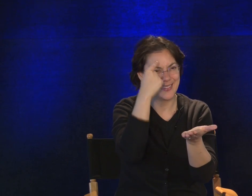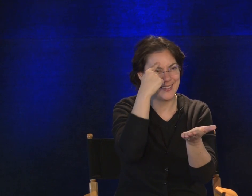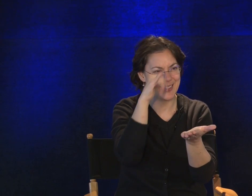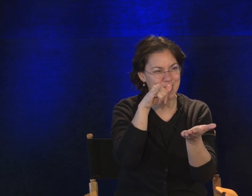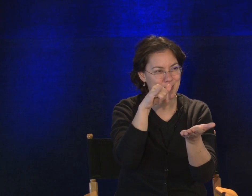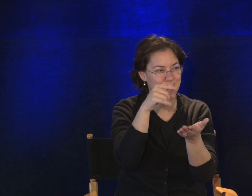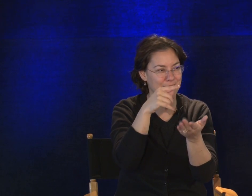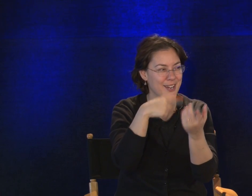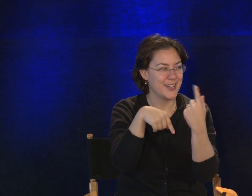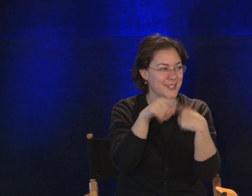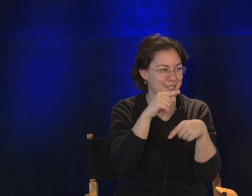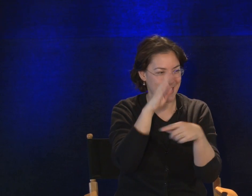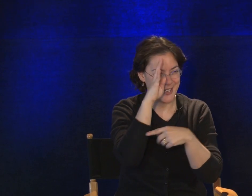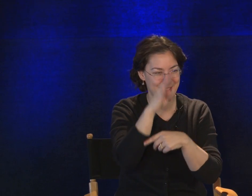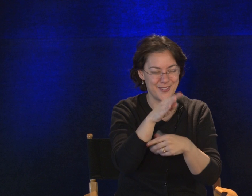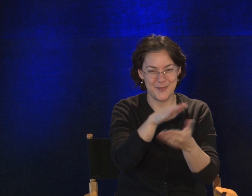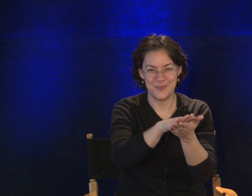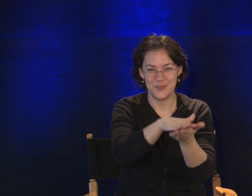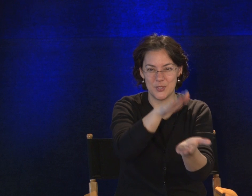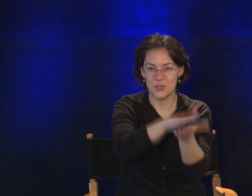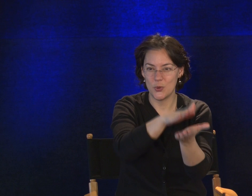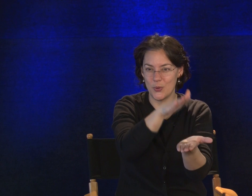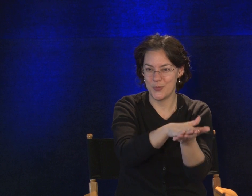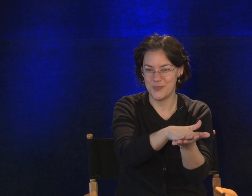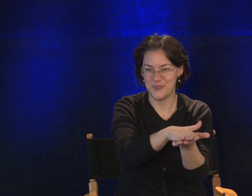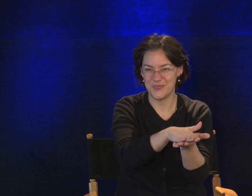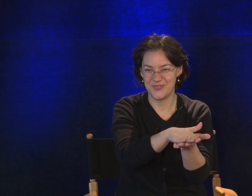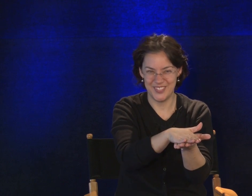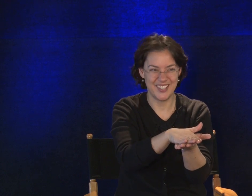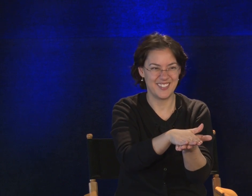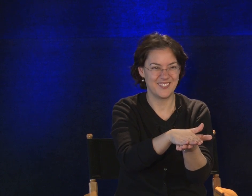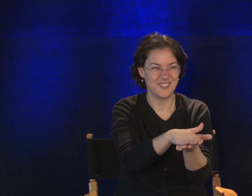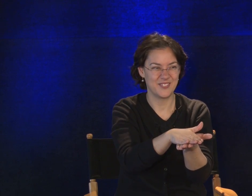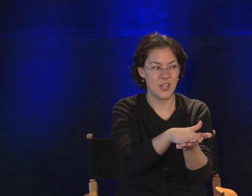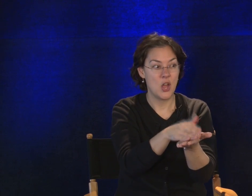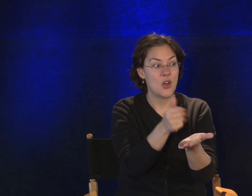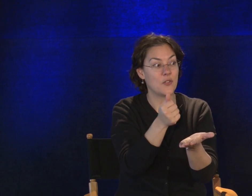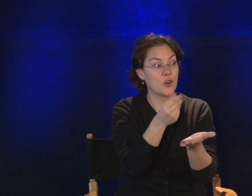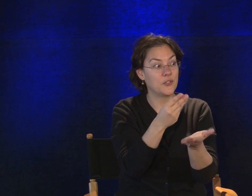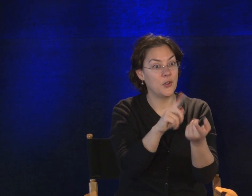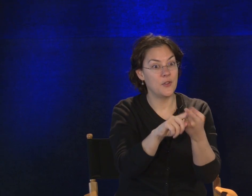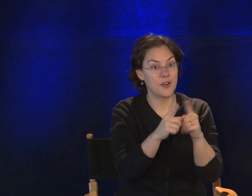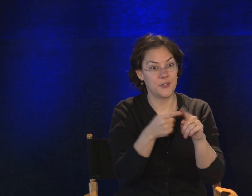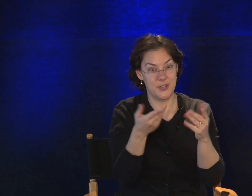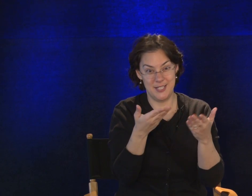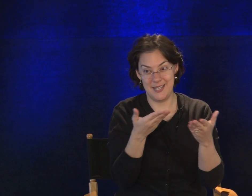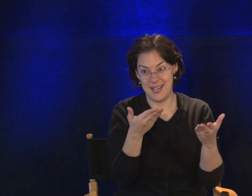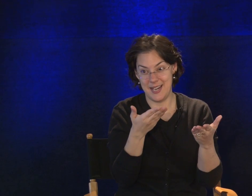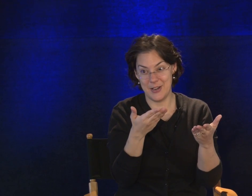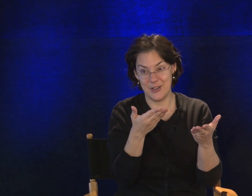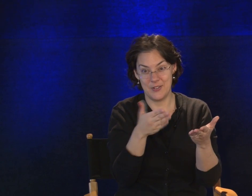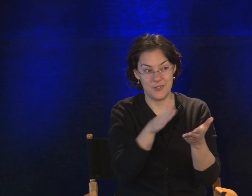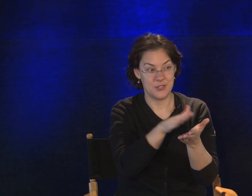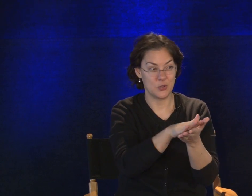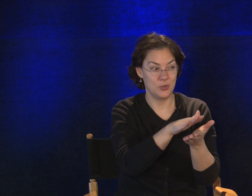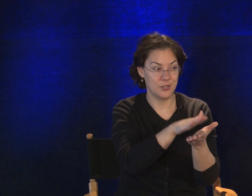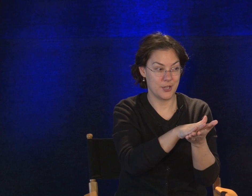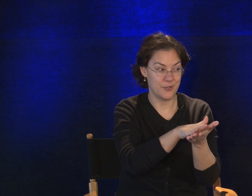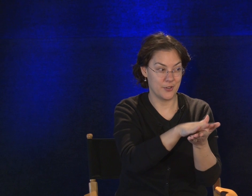think that's where the sign came from. School. Good. For a few of our friends in here, school's over